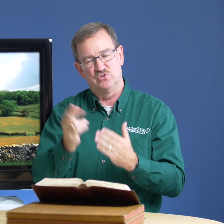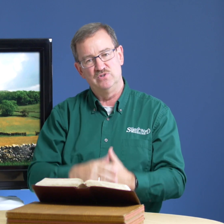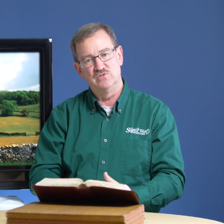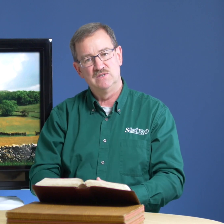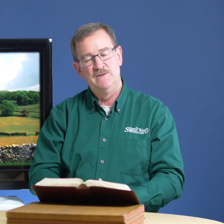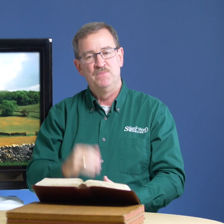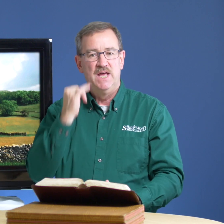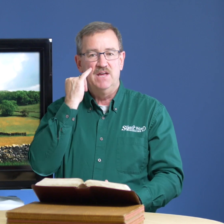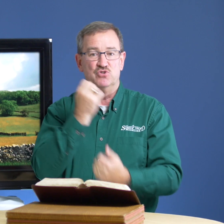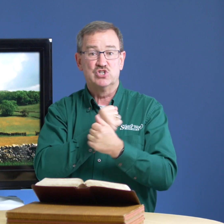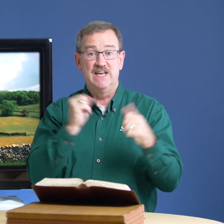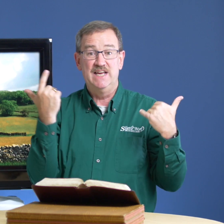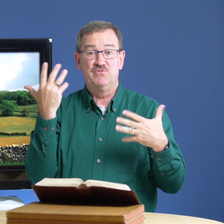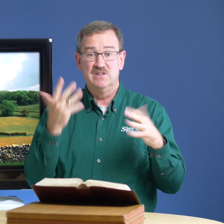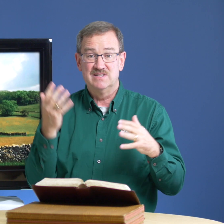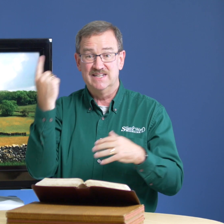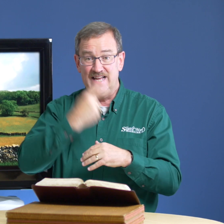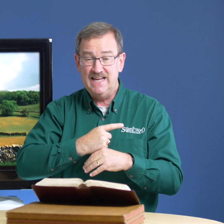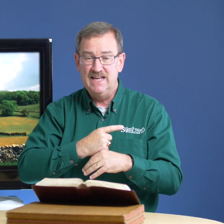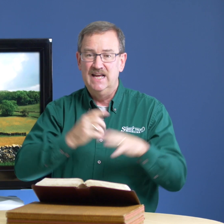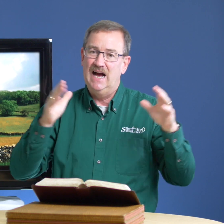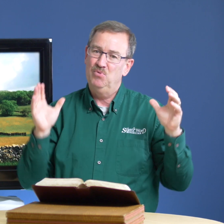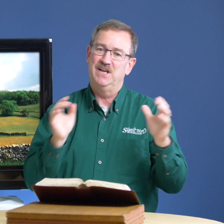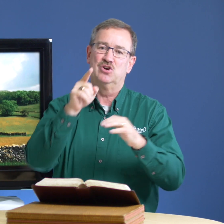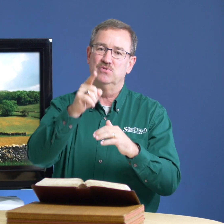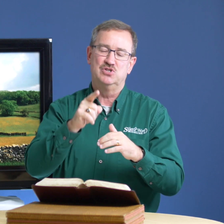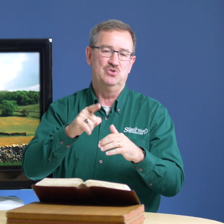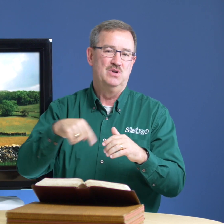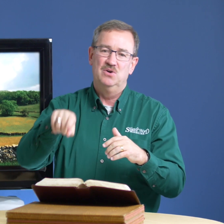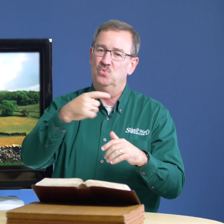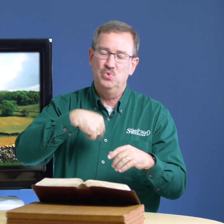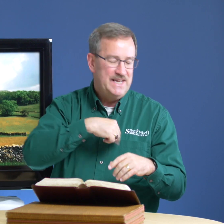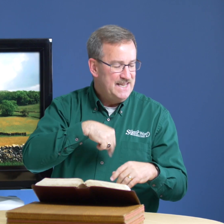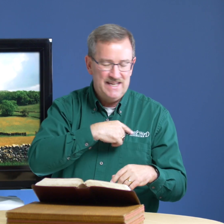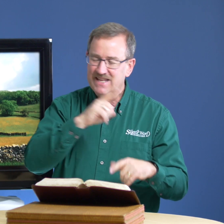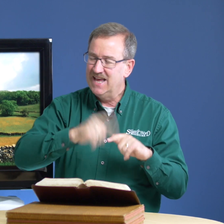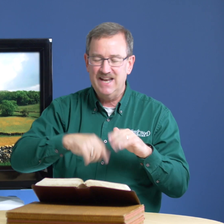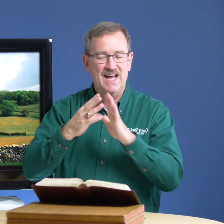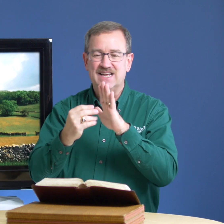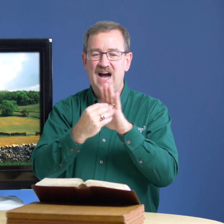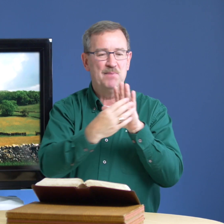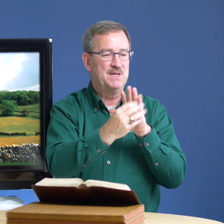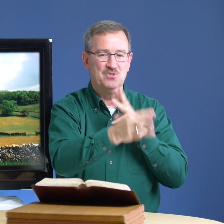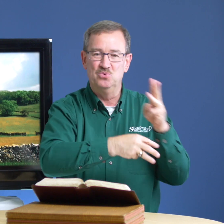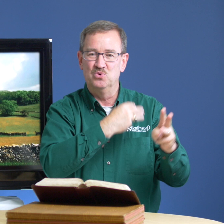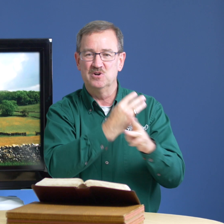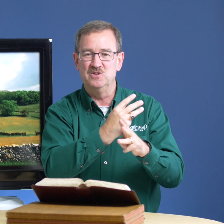truths if you're saved today i want to encourage you we cannot copy the world